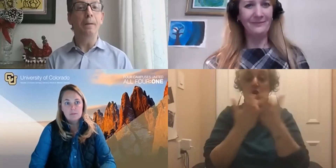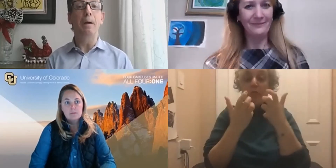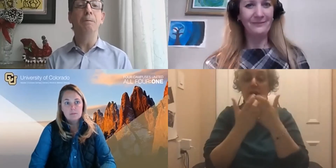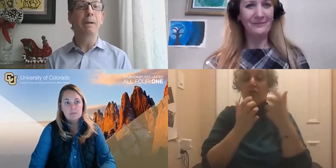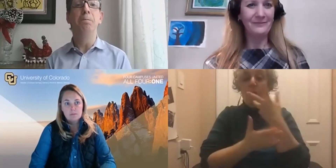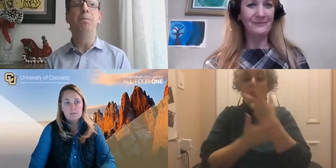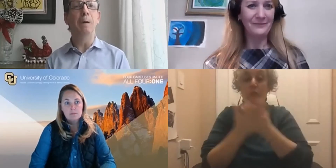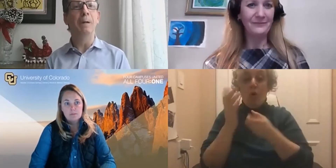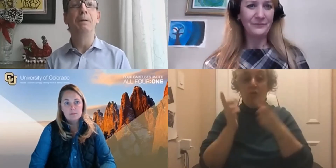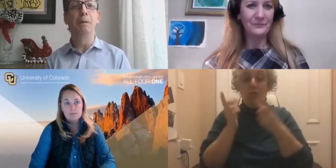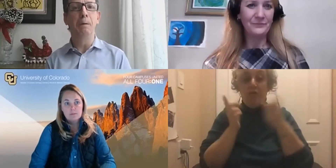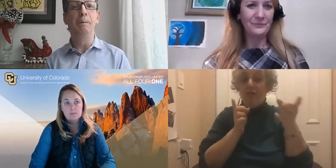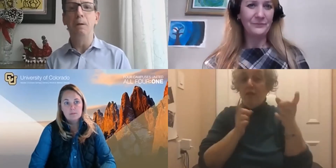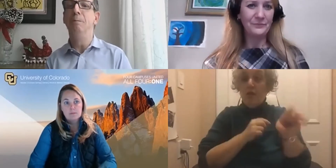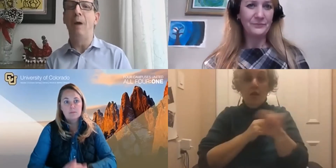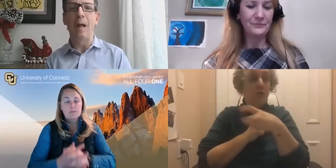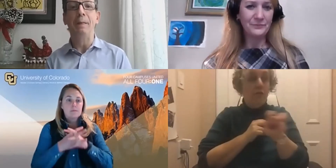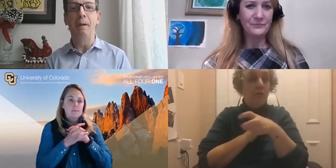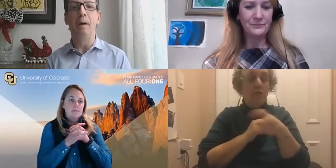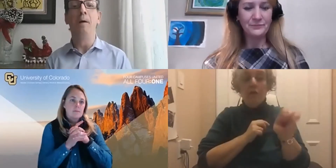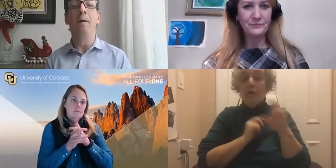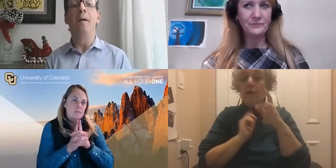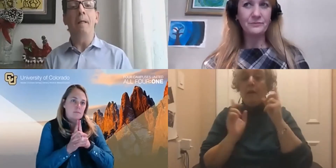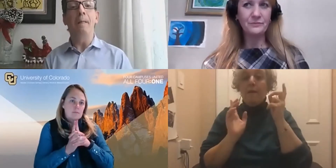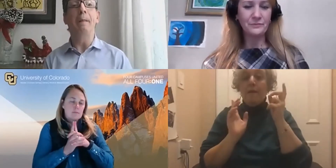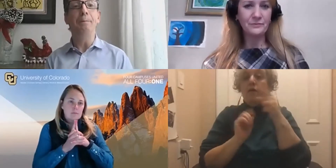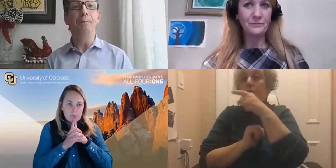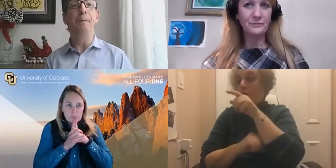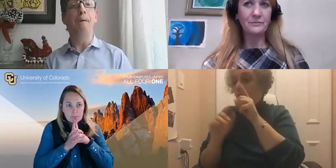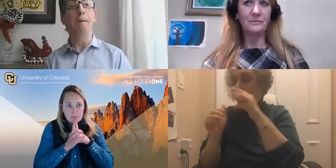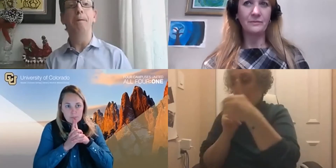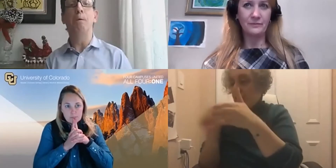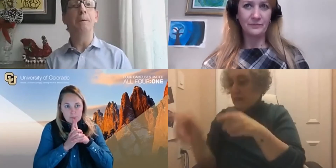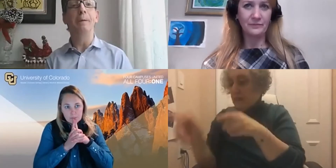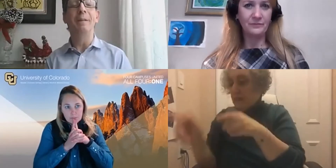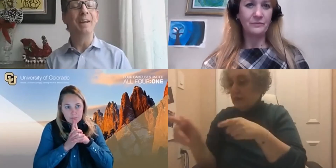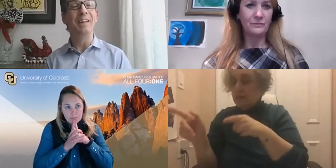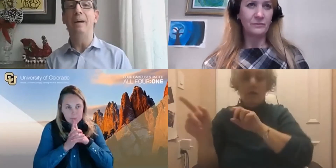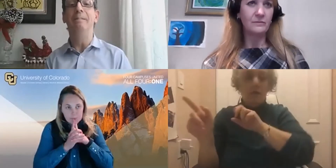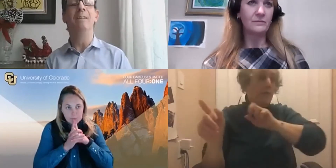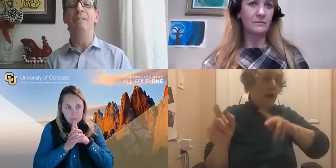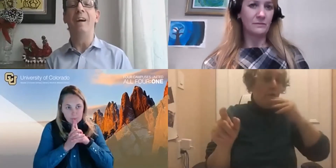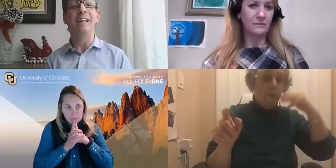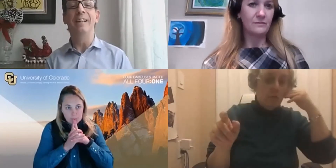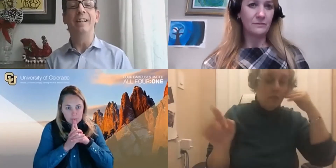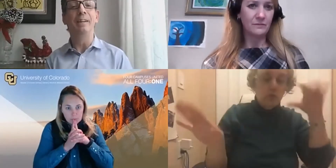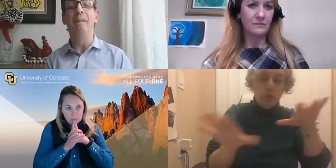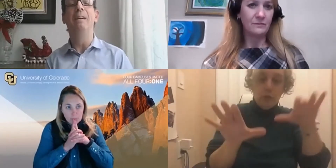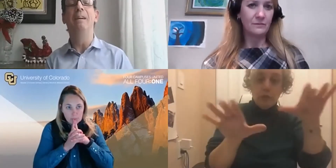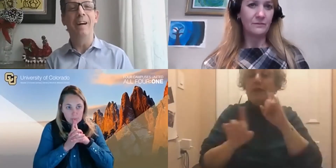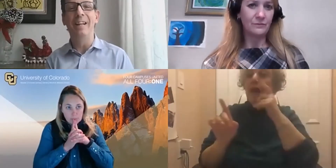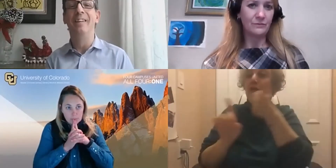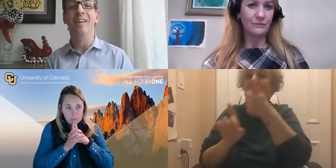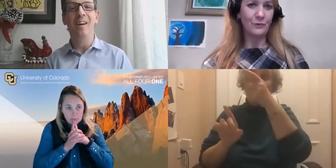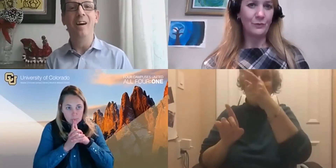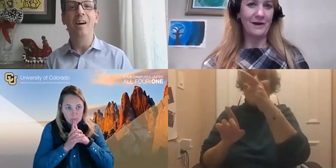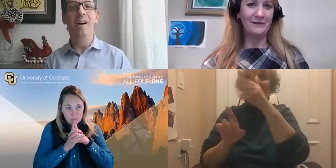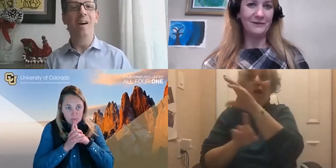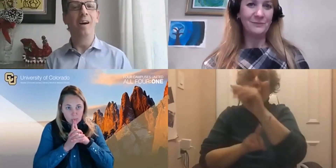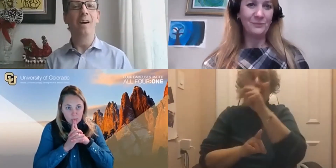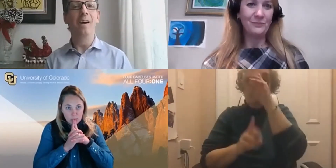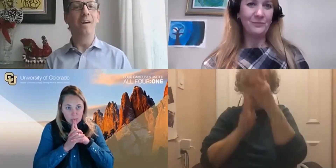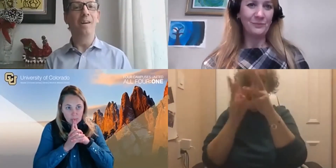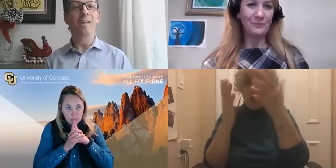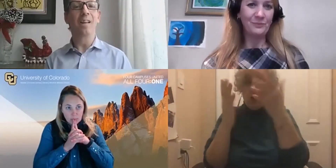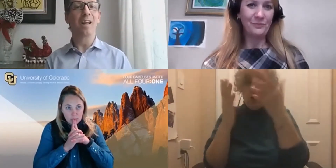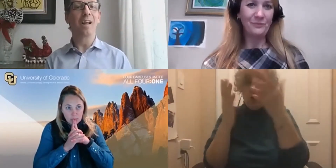They'll be forced to reinvent the tool that they never invented in the first place. Right.